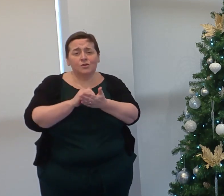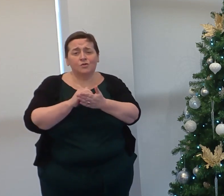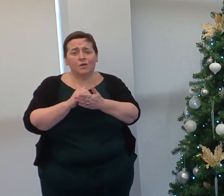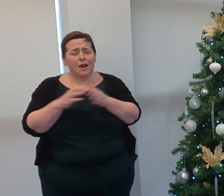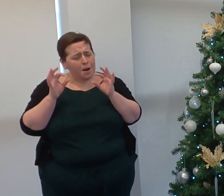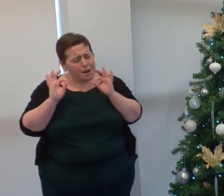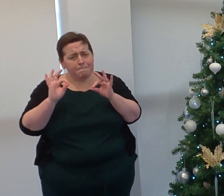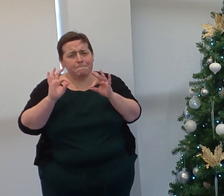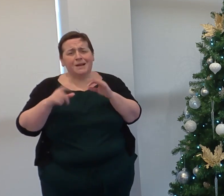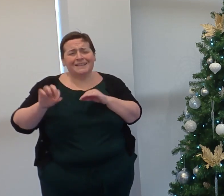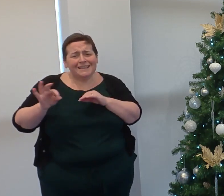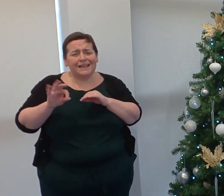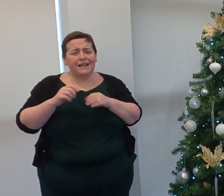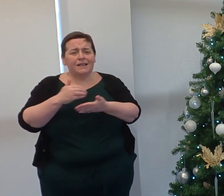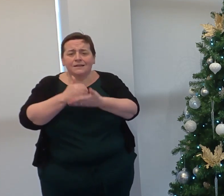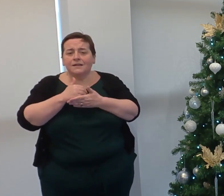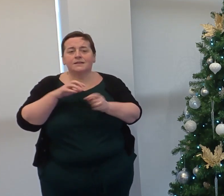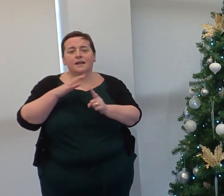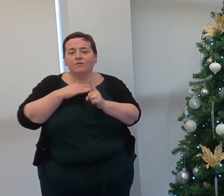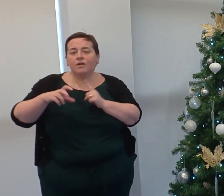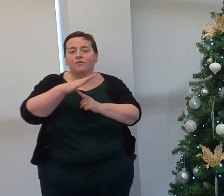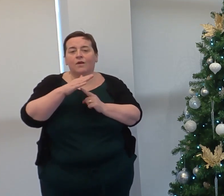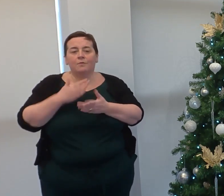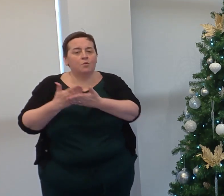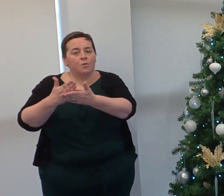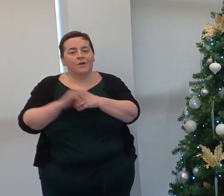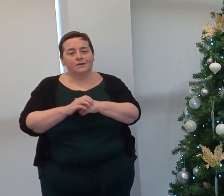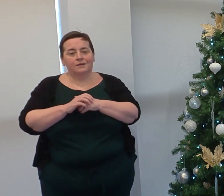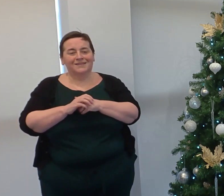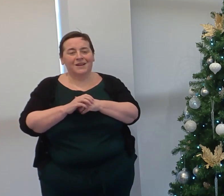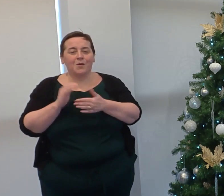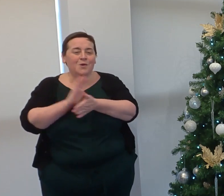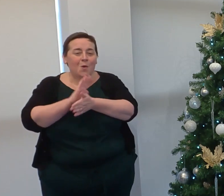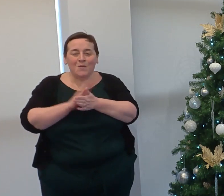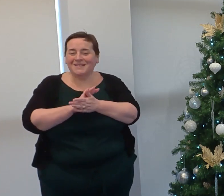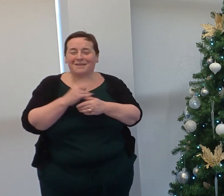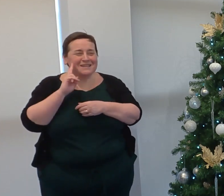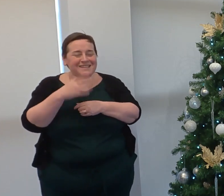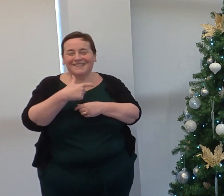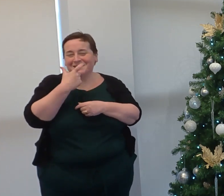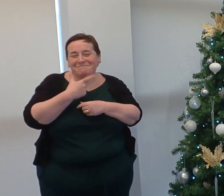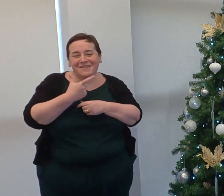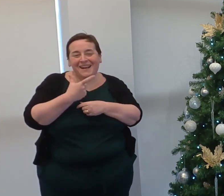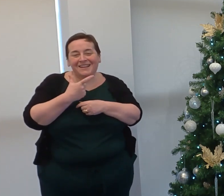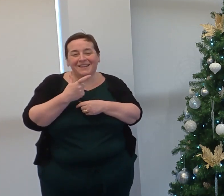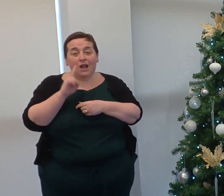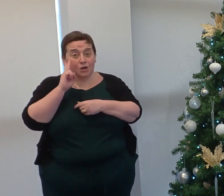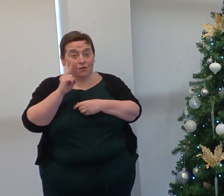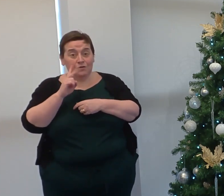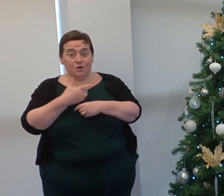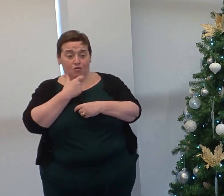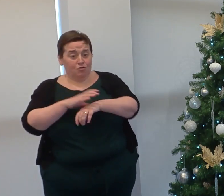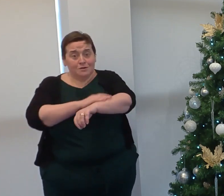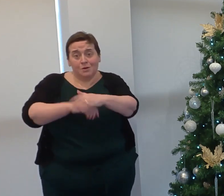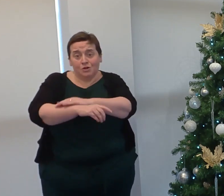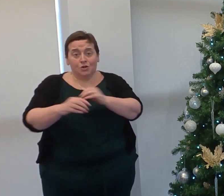critical to the safe environment we provide to all. It is always fulfilled with a smile and you've blown the Christmas Jumping